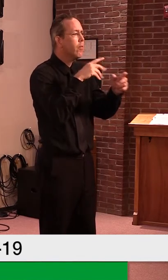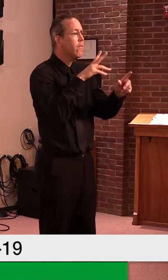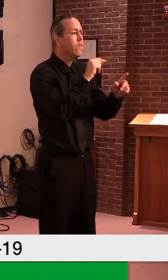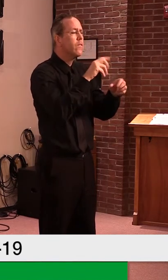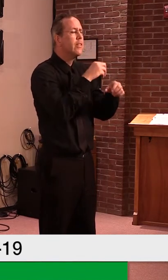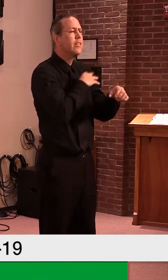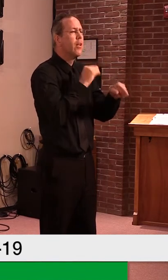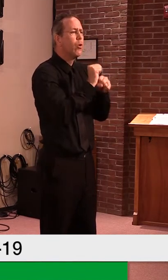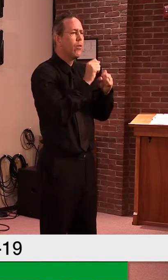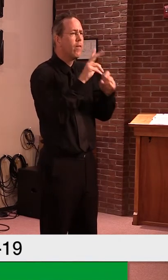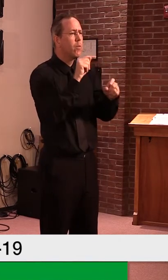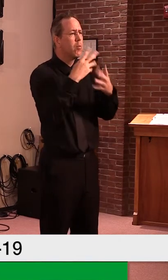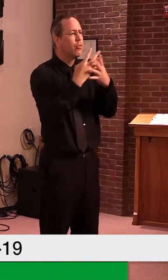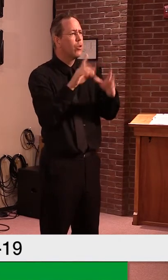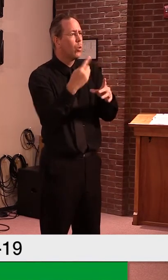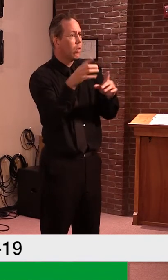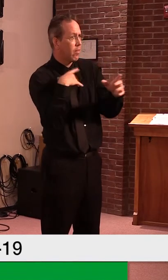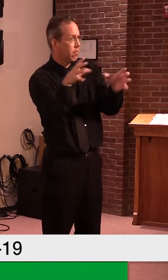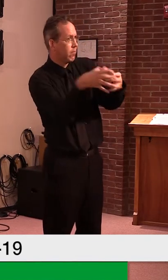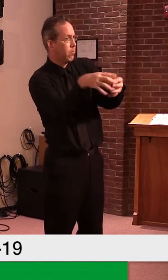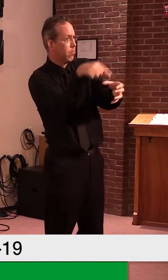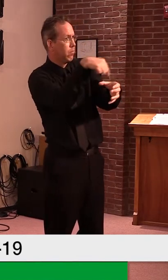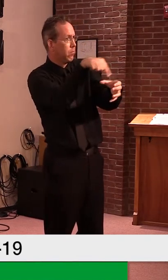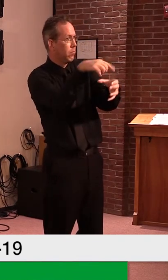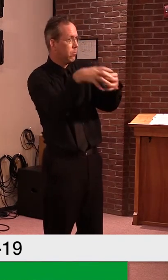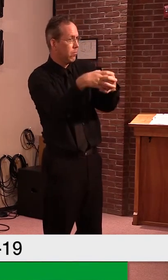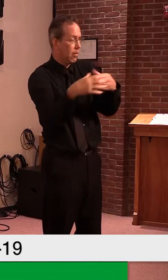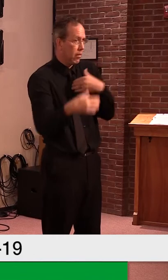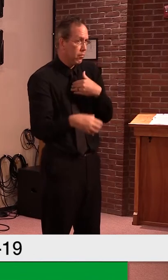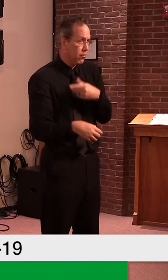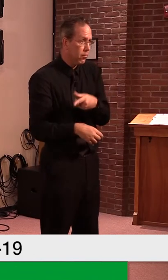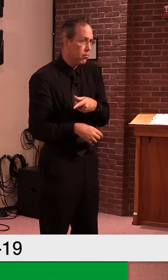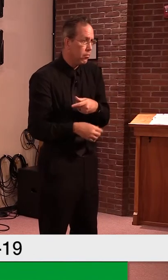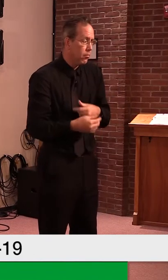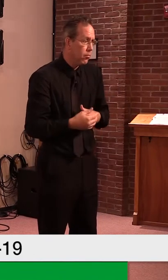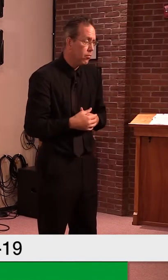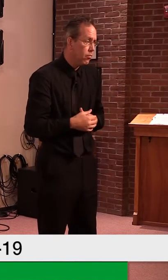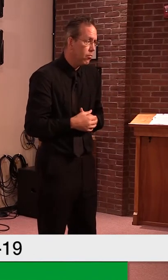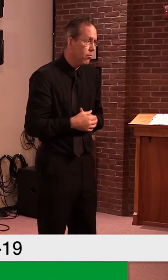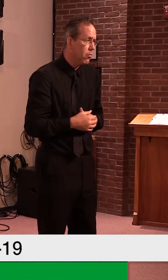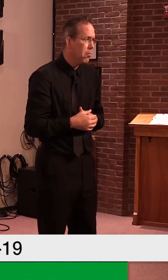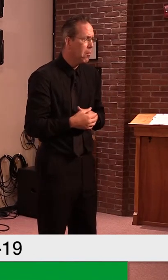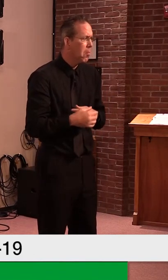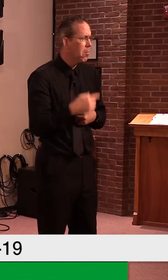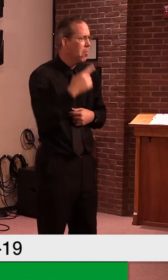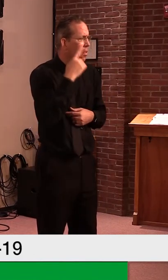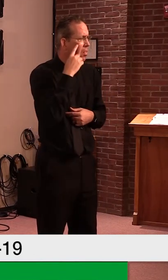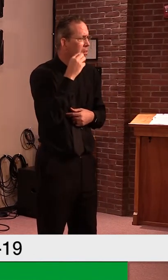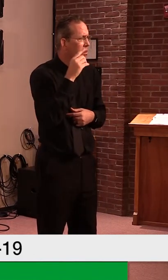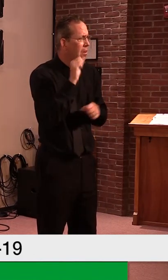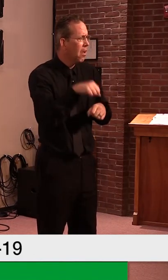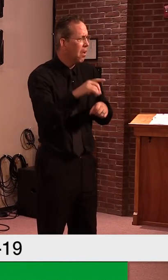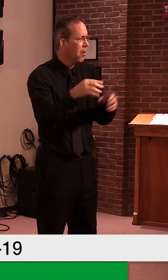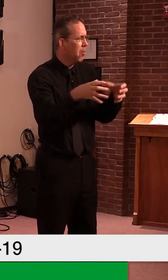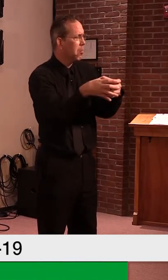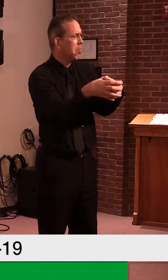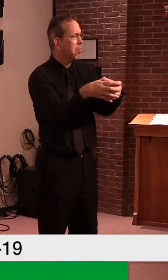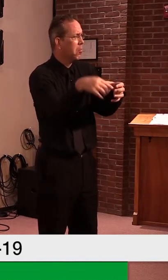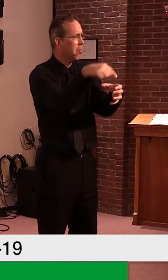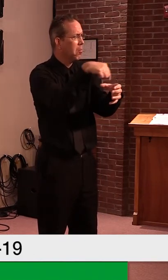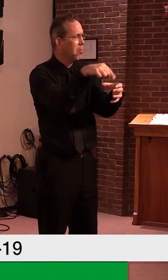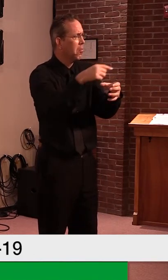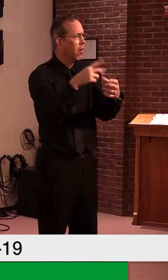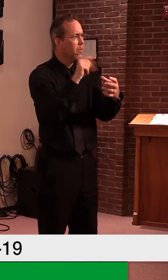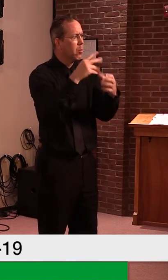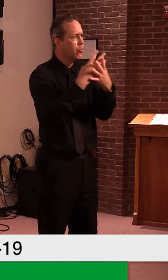don't know the answer to that. It's reasonable to me. Okay. Uh, the next question I have is, um, you mentioned a lot of things that you want